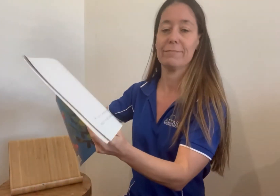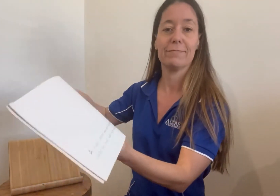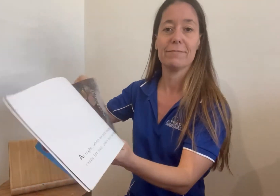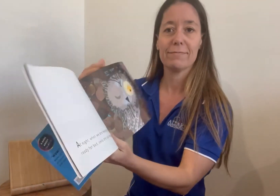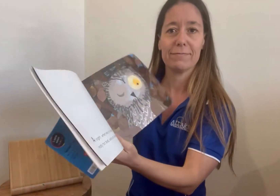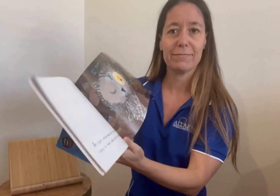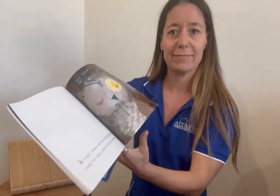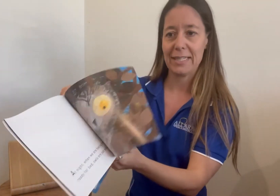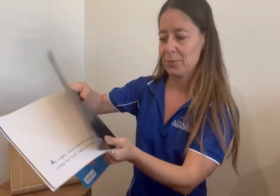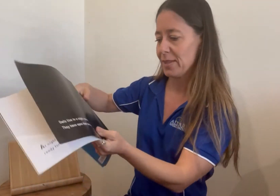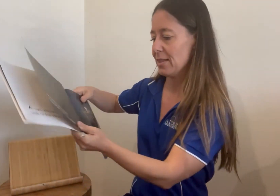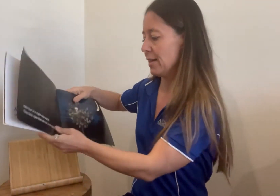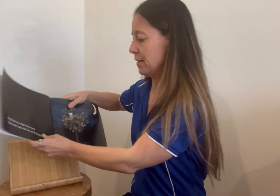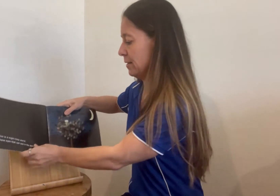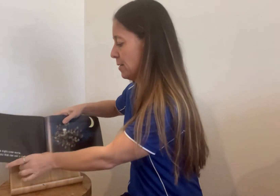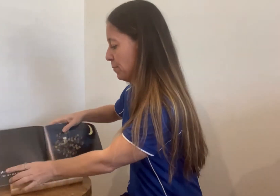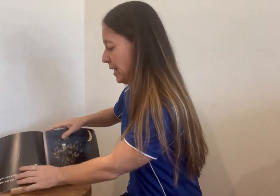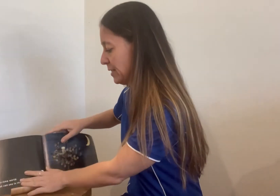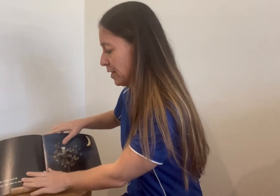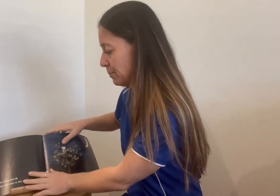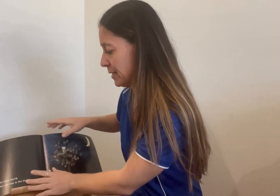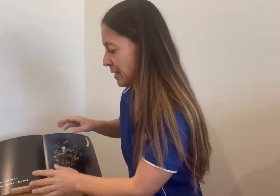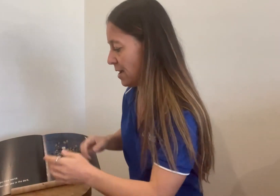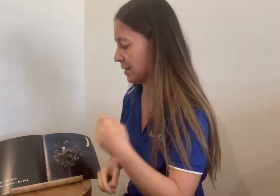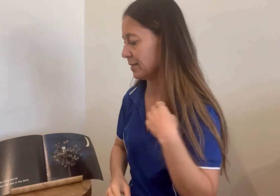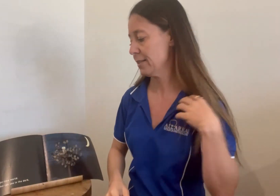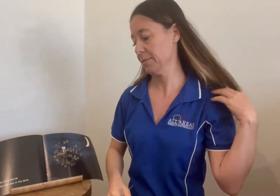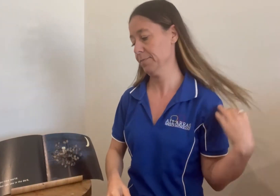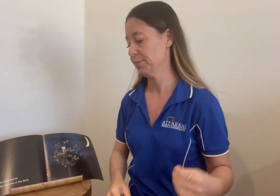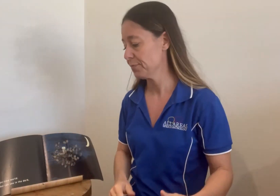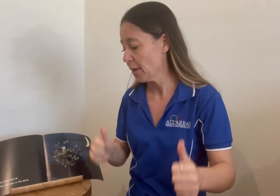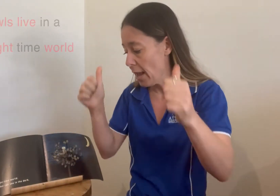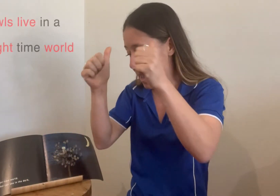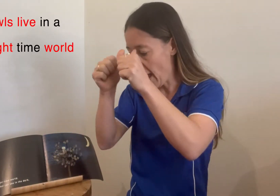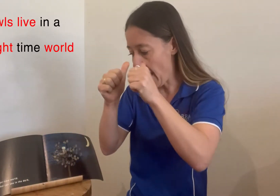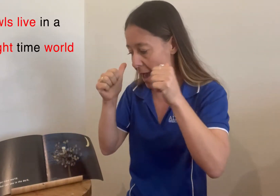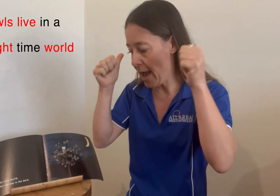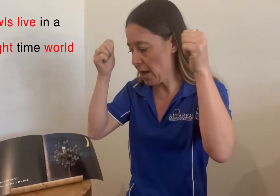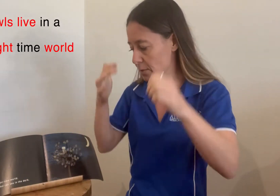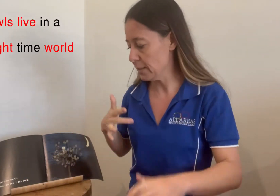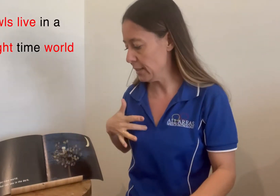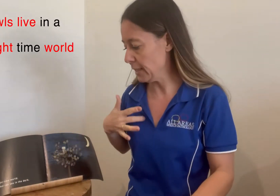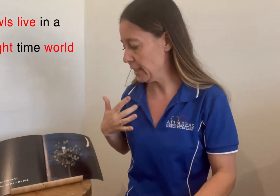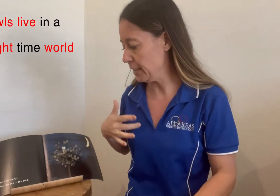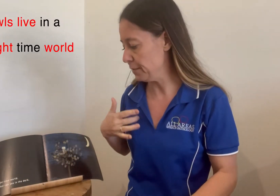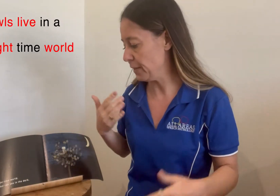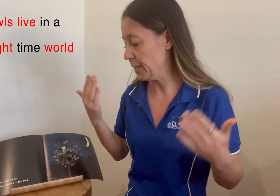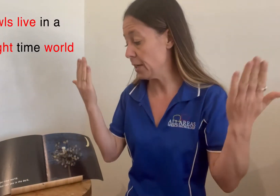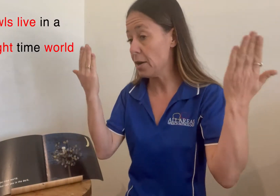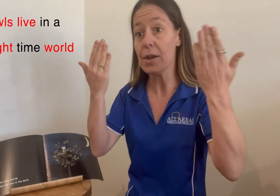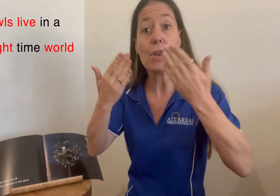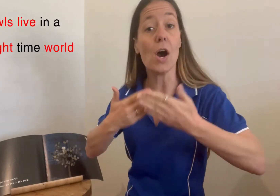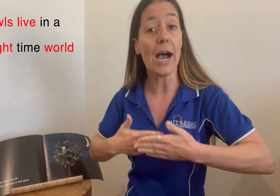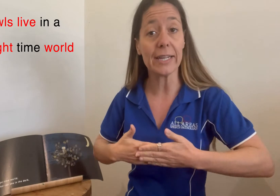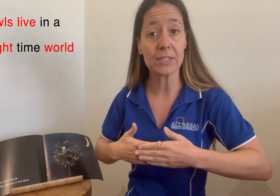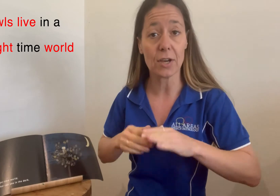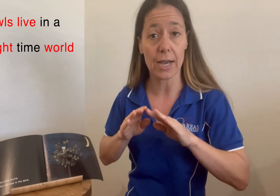That's when their playtime starts. Owls live in a night time